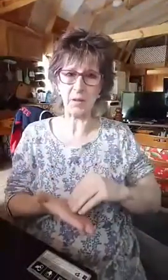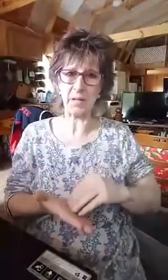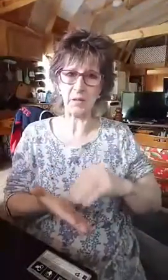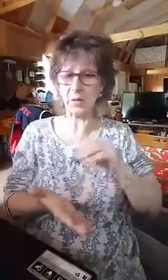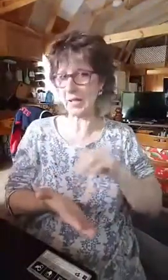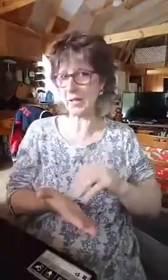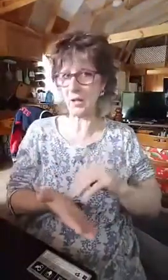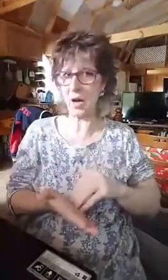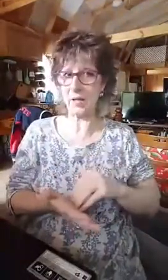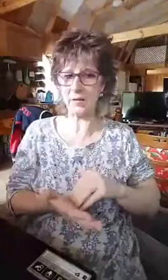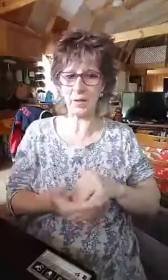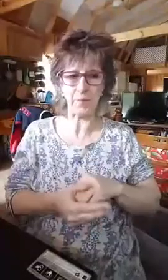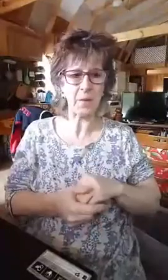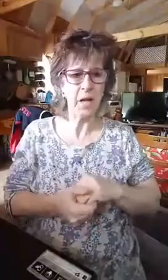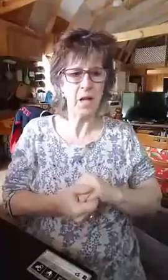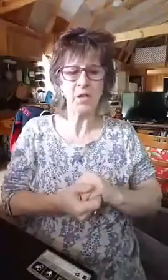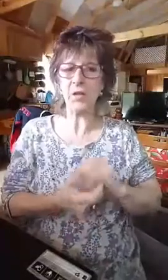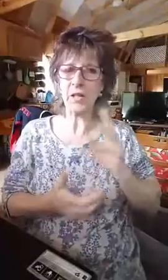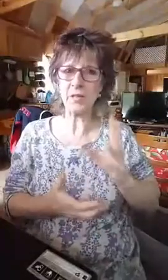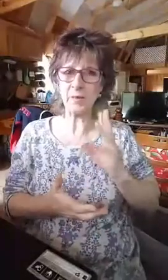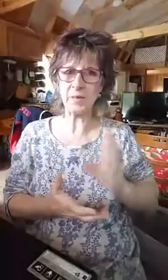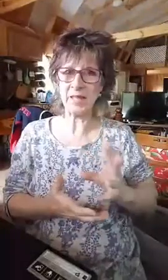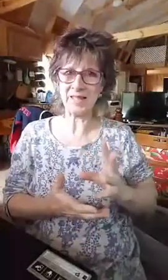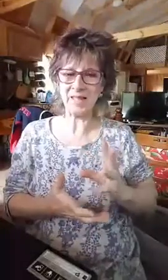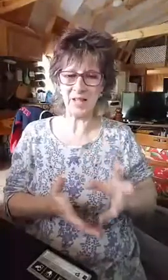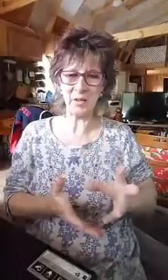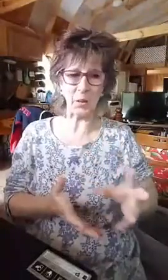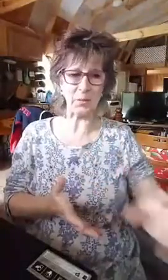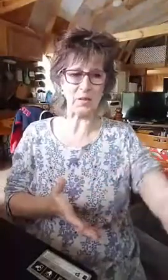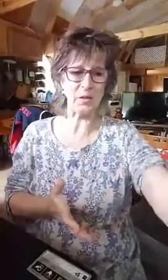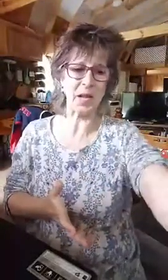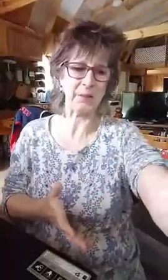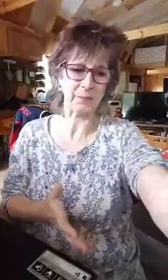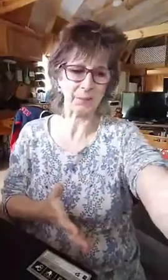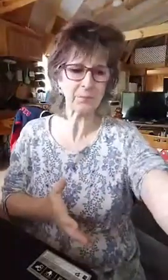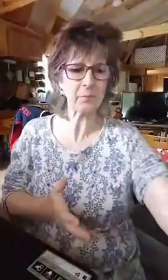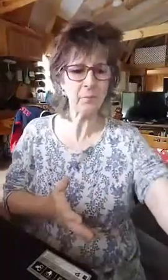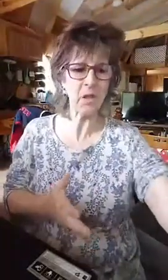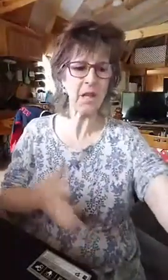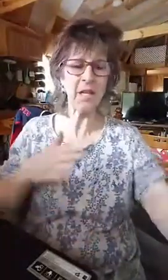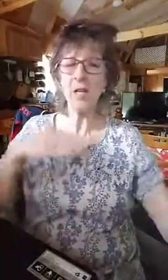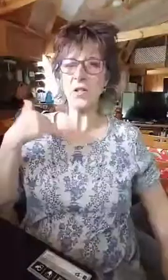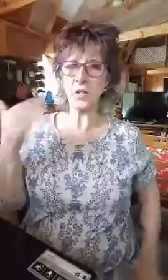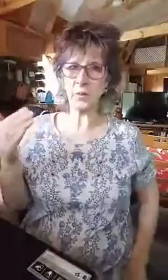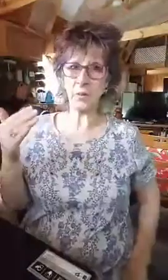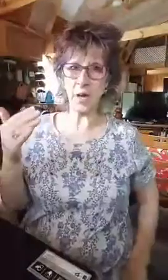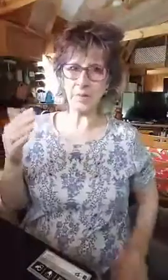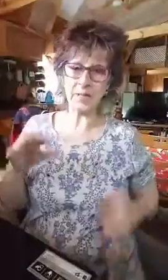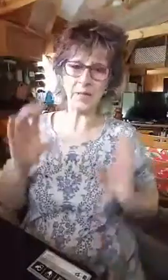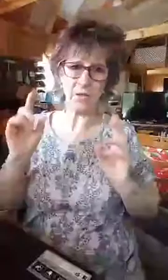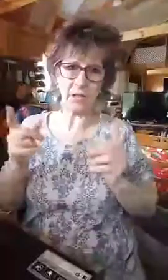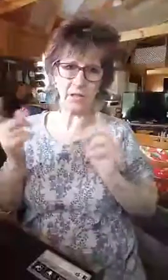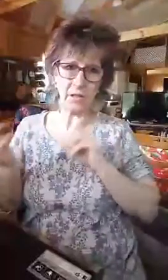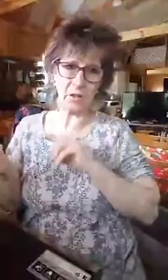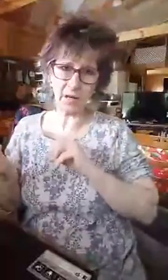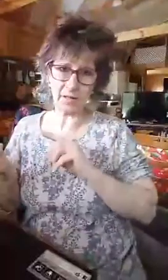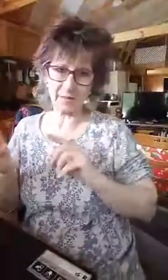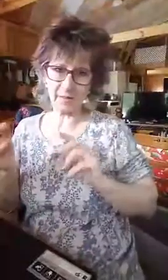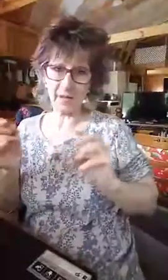man. You want to get to the cause of it. So here's some things that God told me to do that. Okay. So the problem is your kids on drugs. And